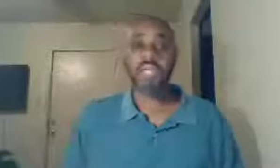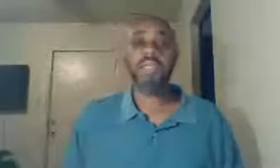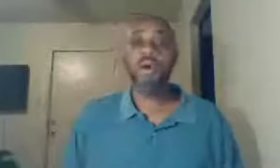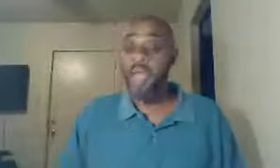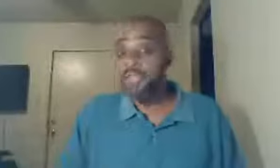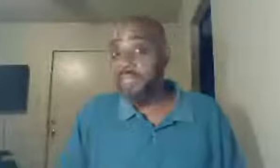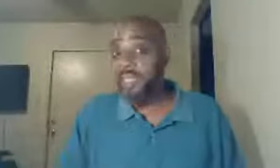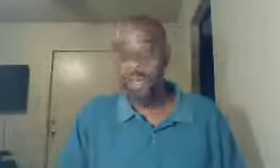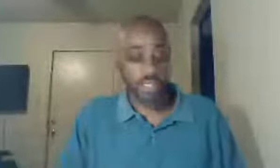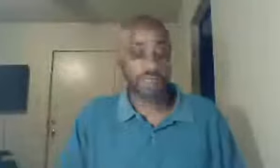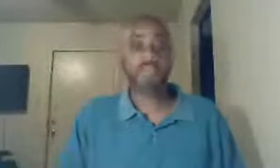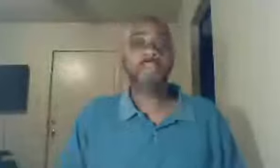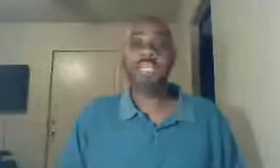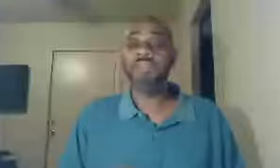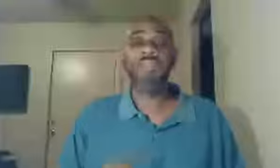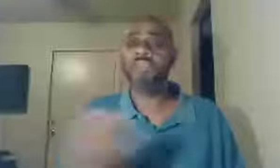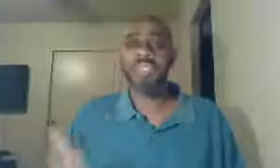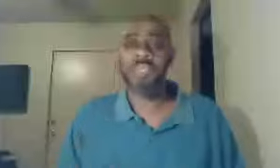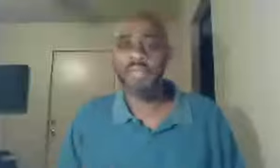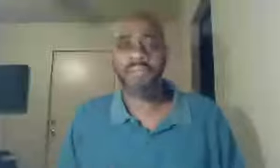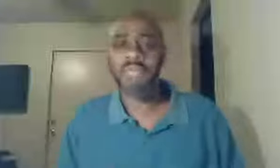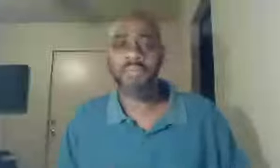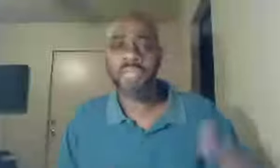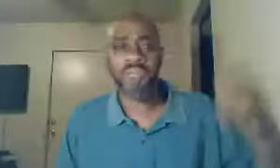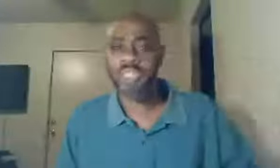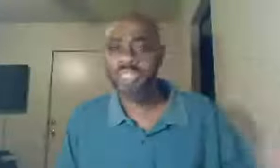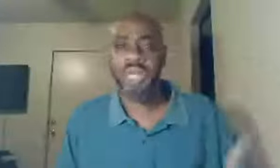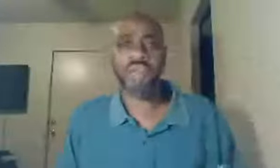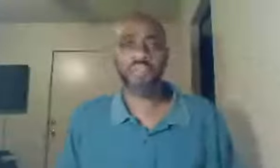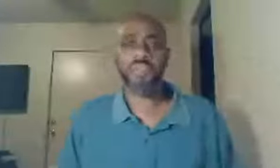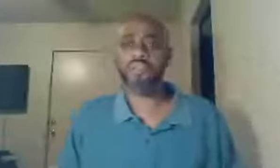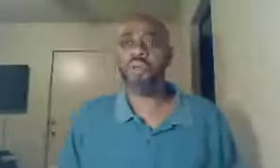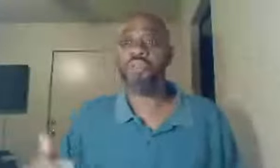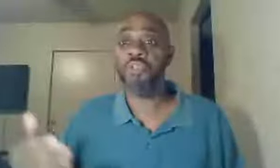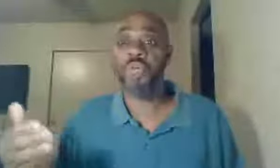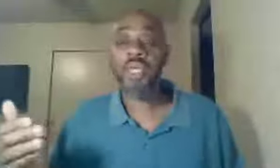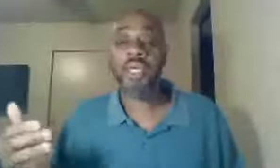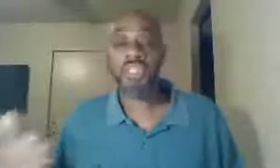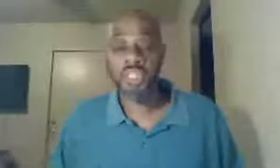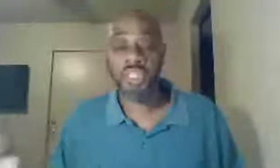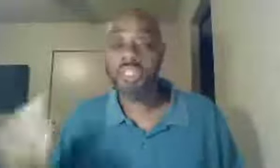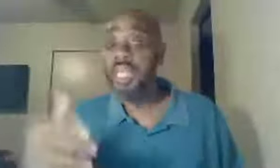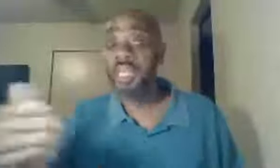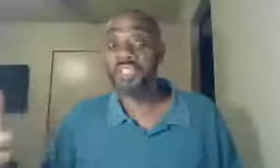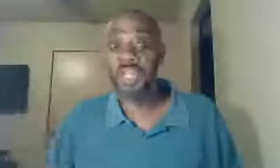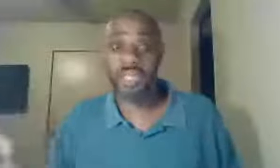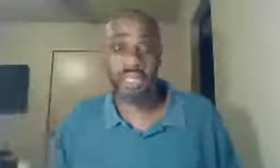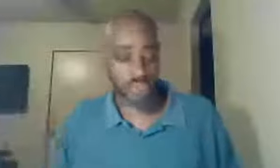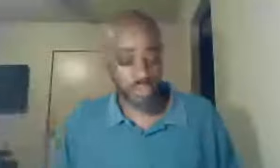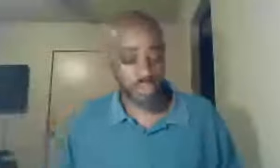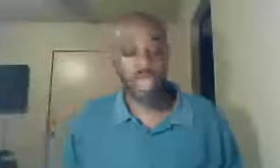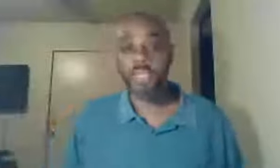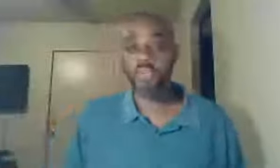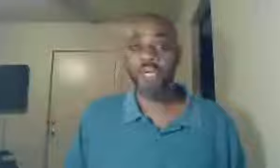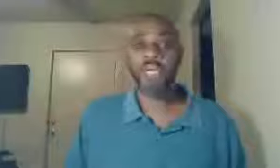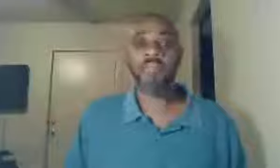it, or as many call it, but even those he may have, when he visited the hospitals, those who were sick and shut in, as we used to call it growing up,